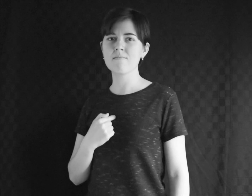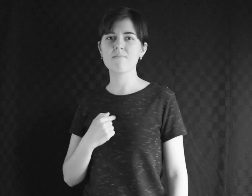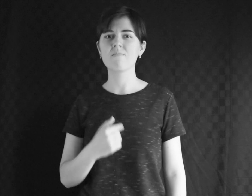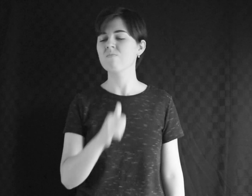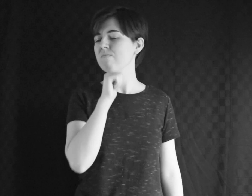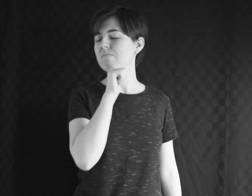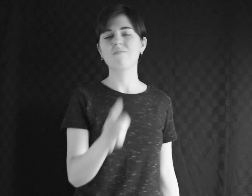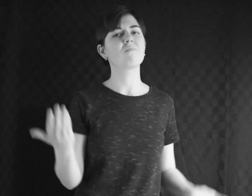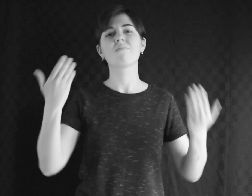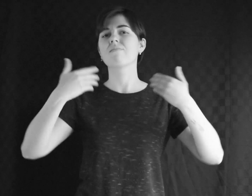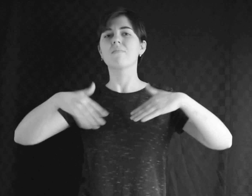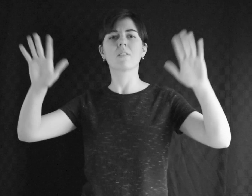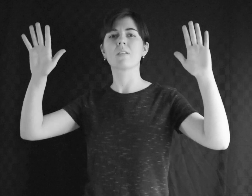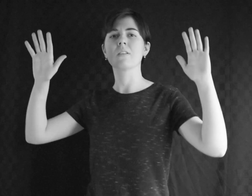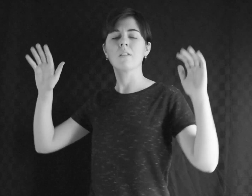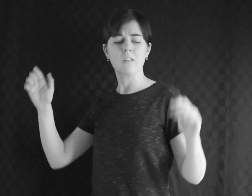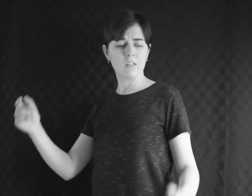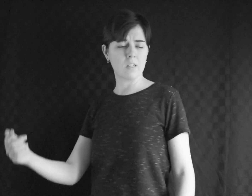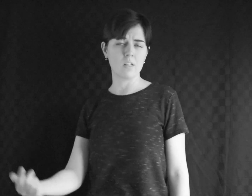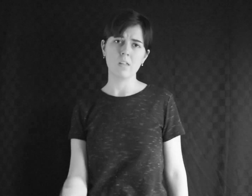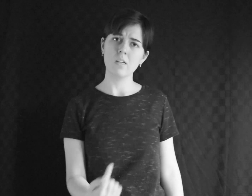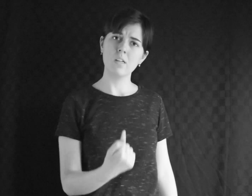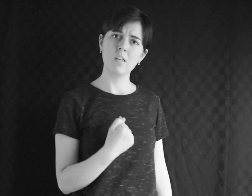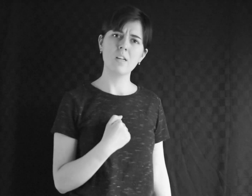So don't give up on me